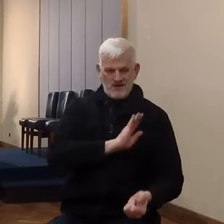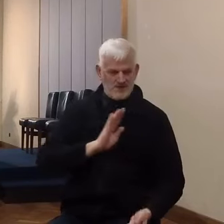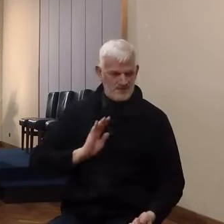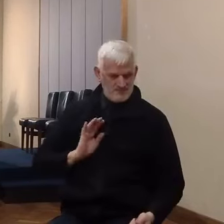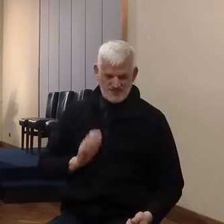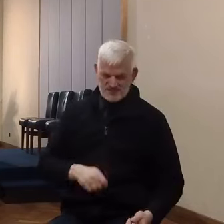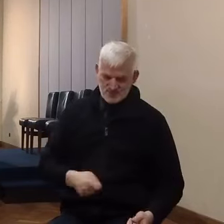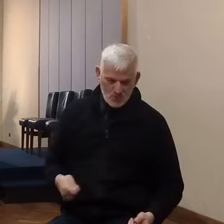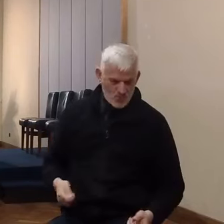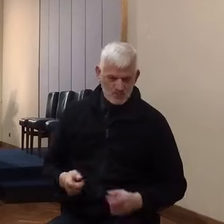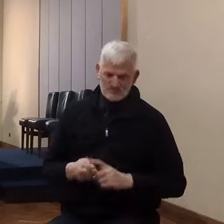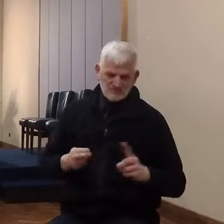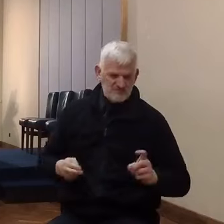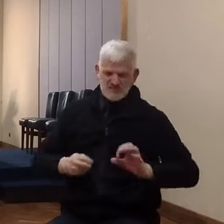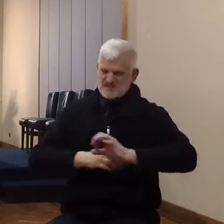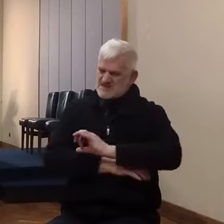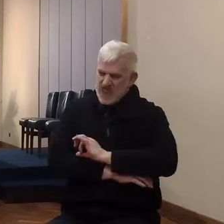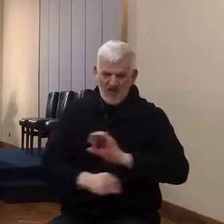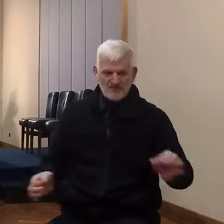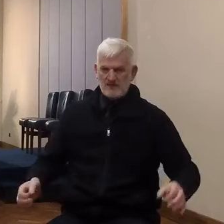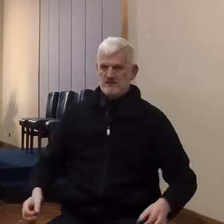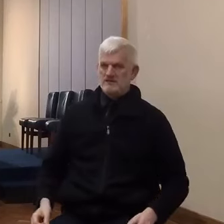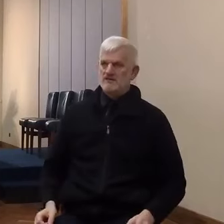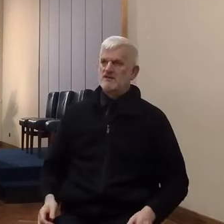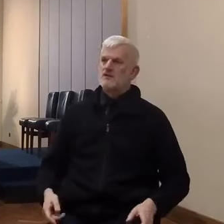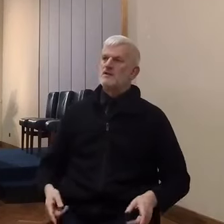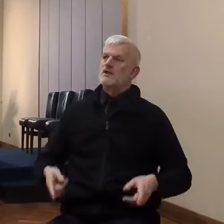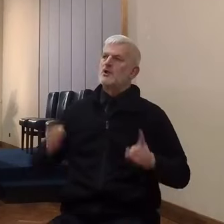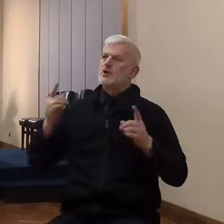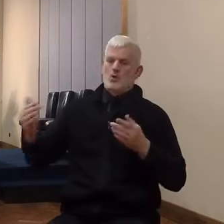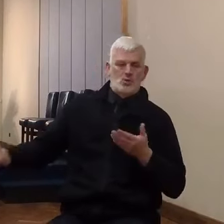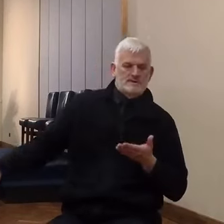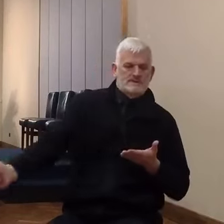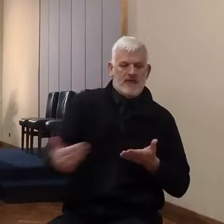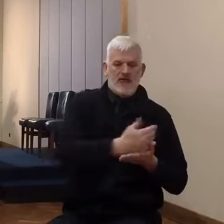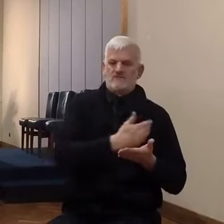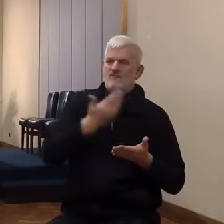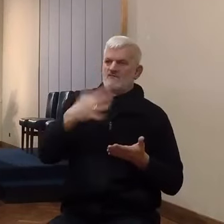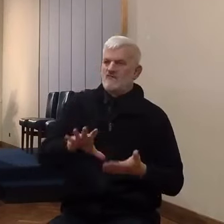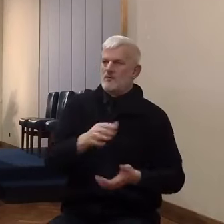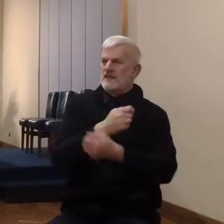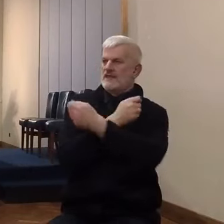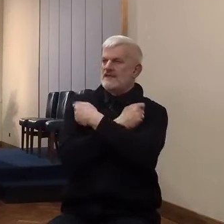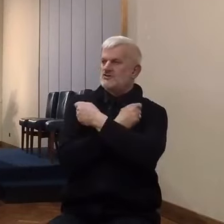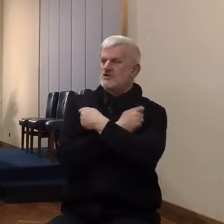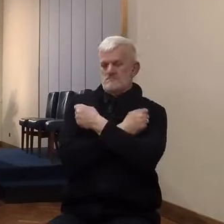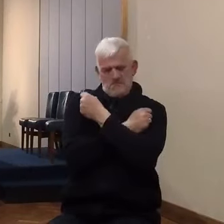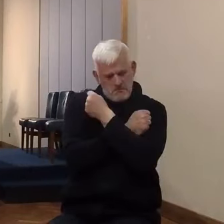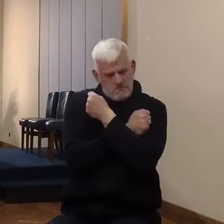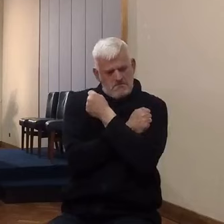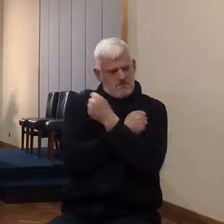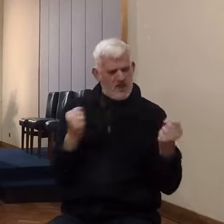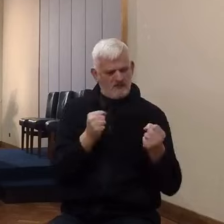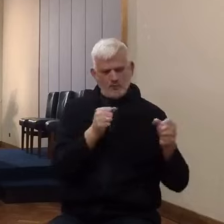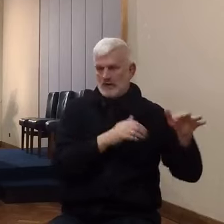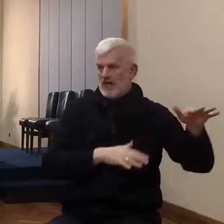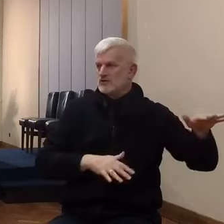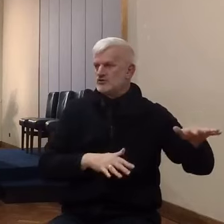mightiest nation under heaven by the power of God alone. They'd heard the